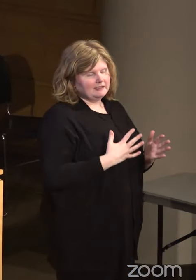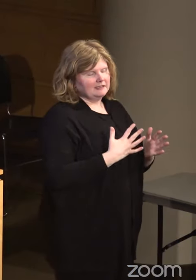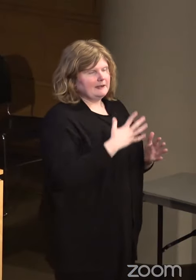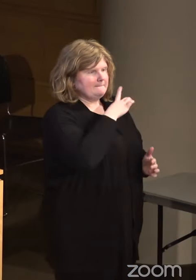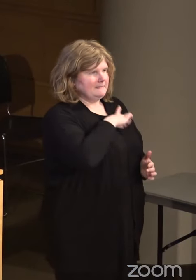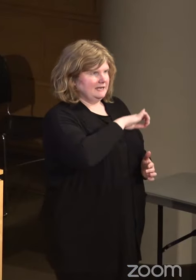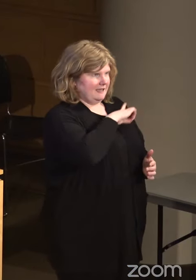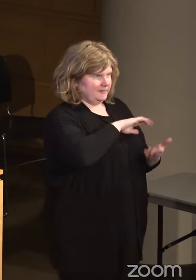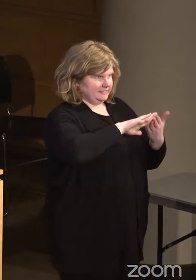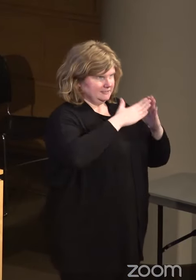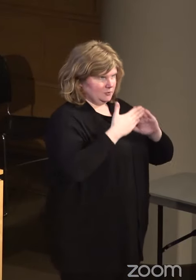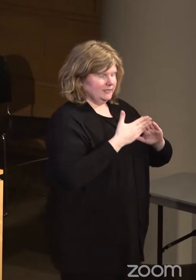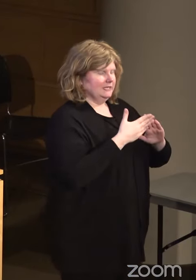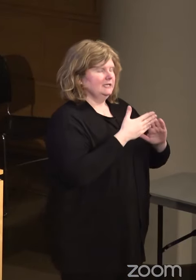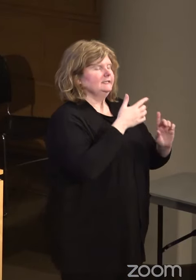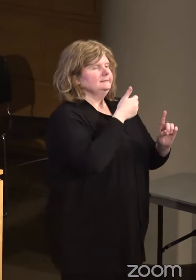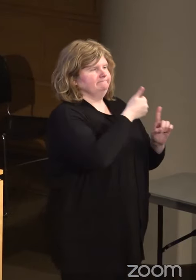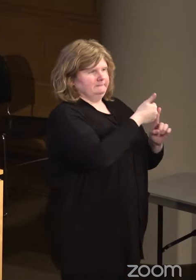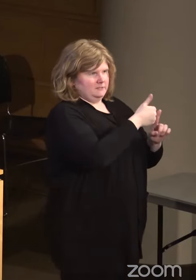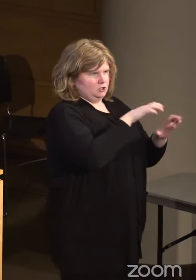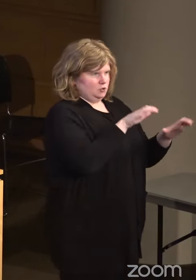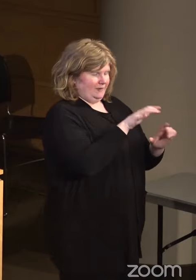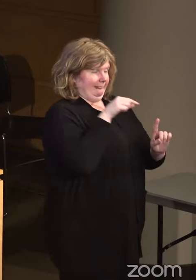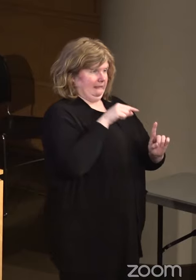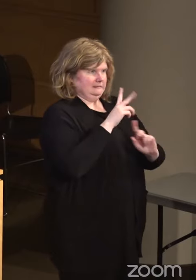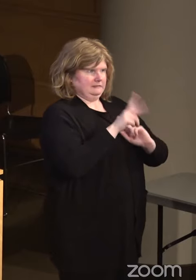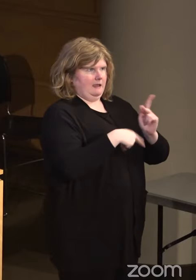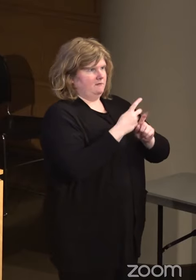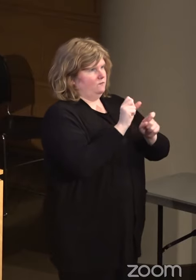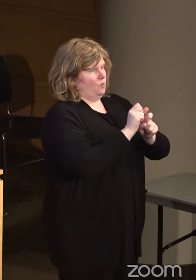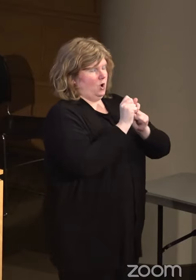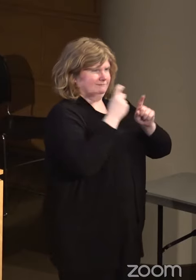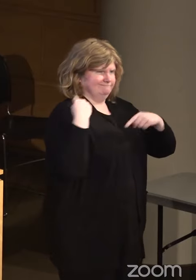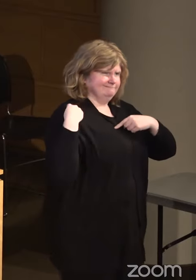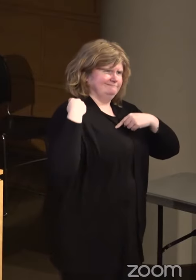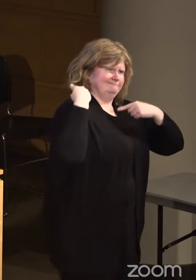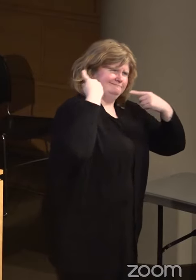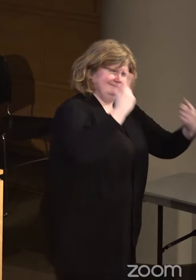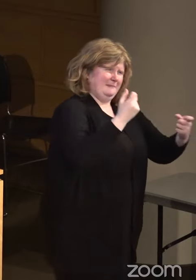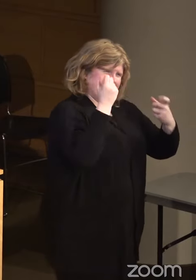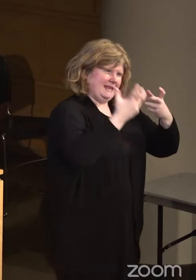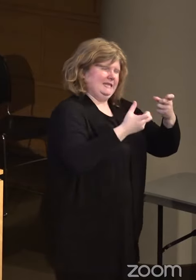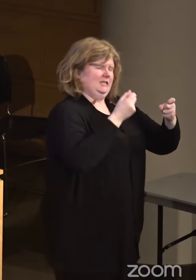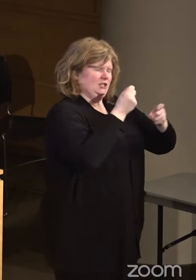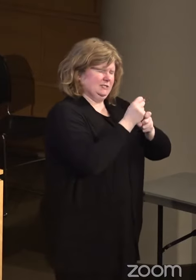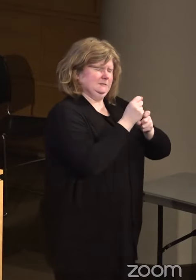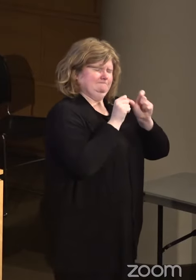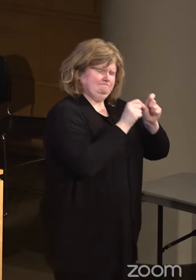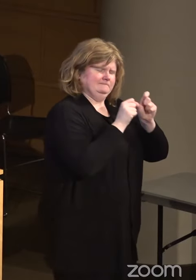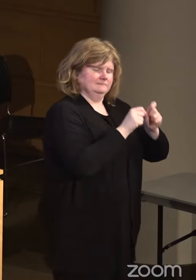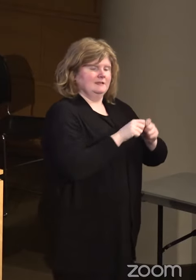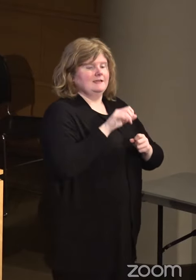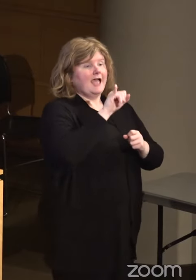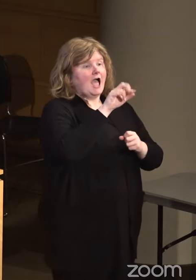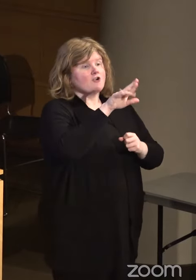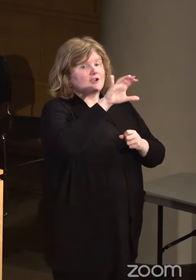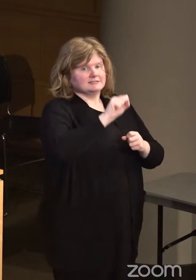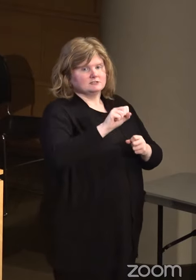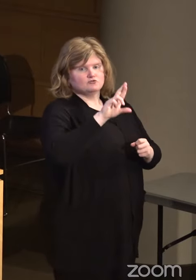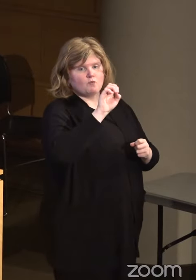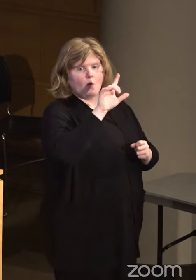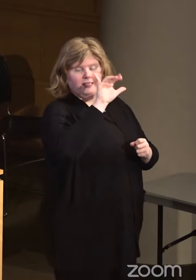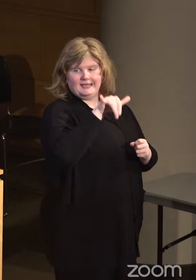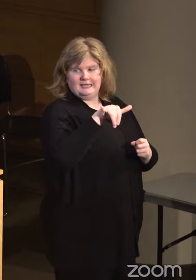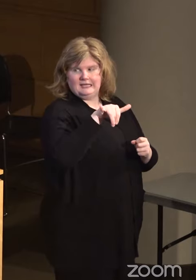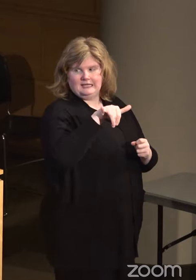the Minneapolis community, who has been doing this work tirelessly for decades. Iris Rowley, who